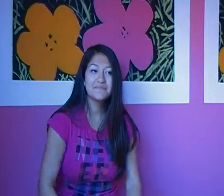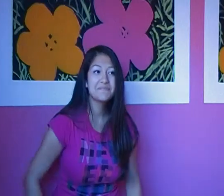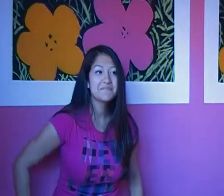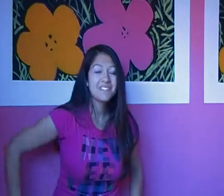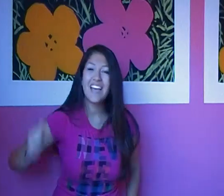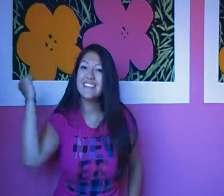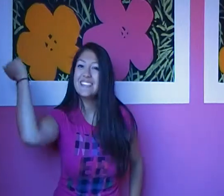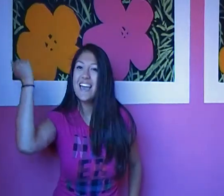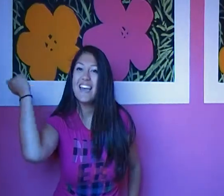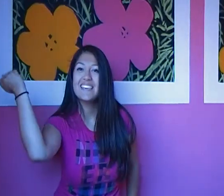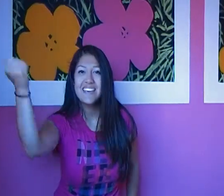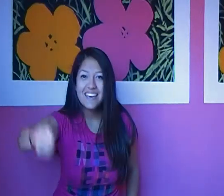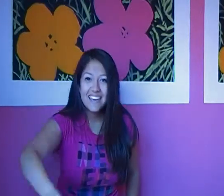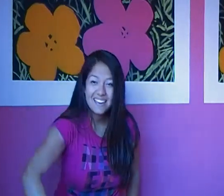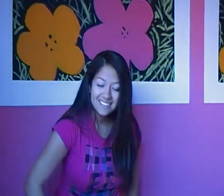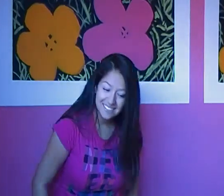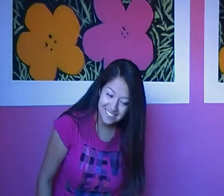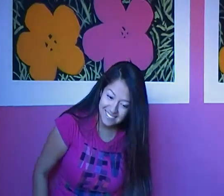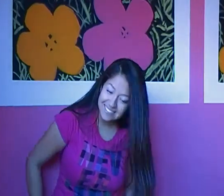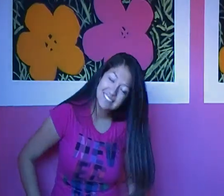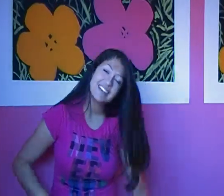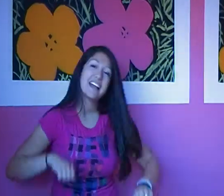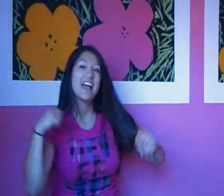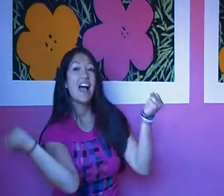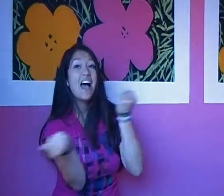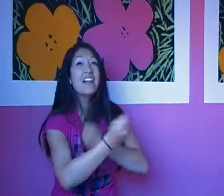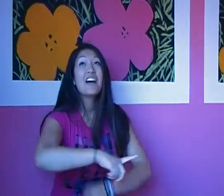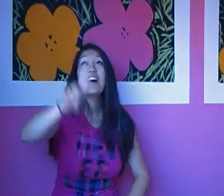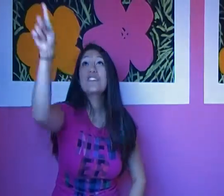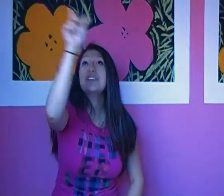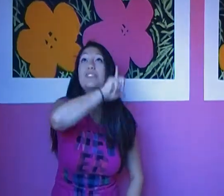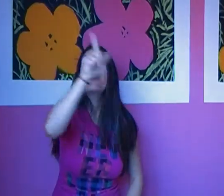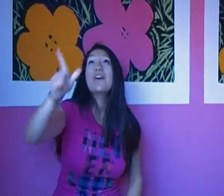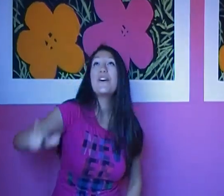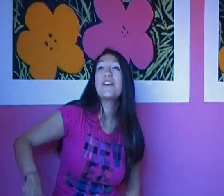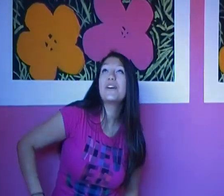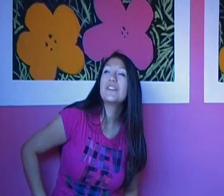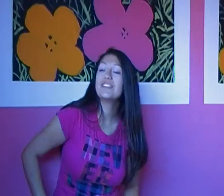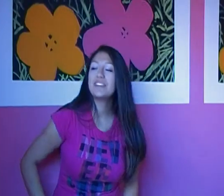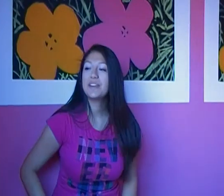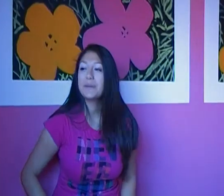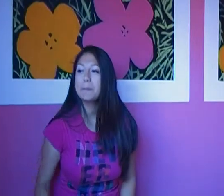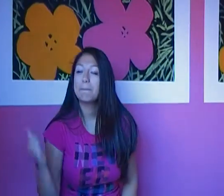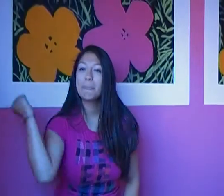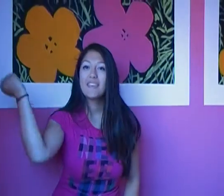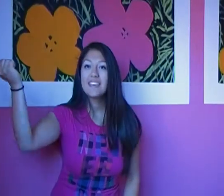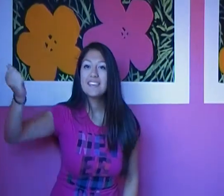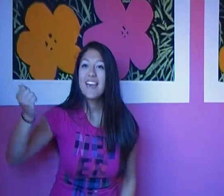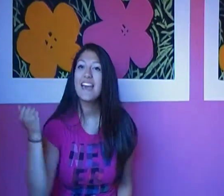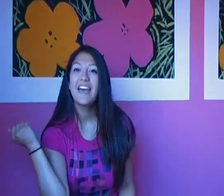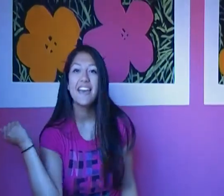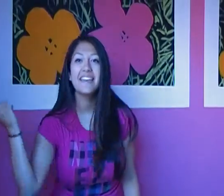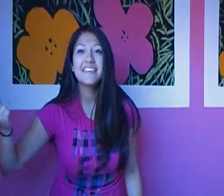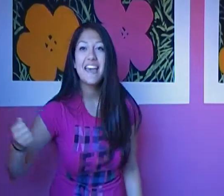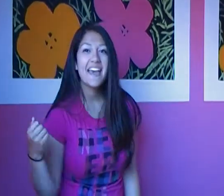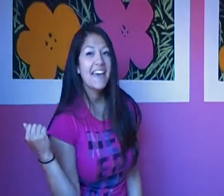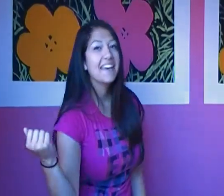You are my I love you. love You're my